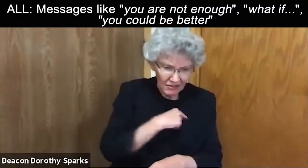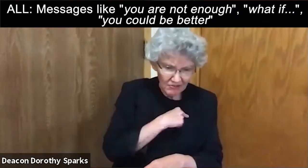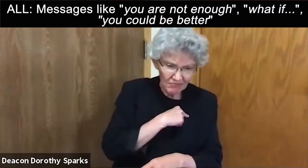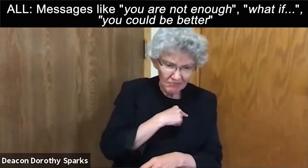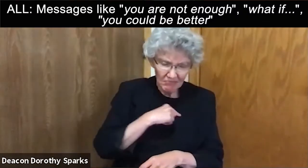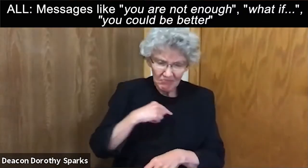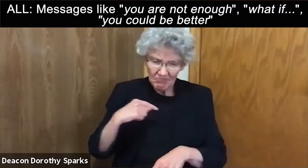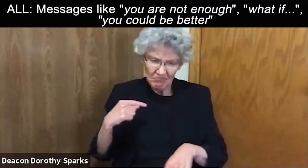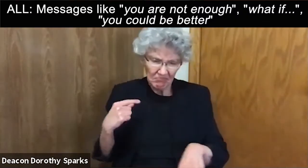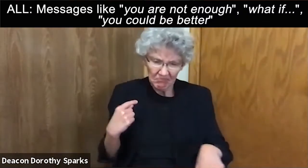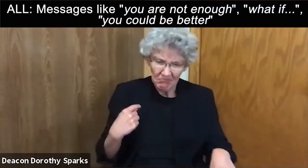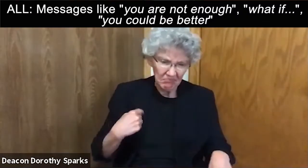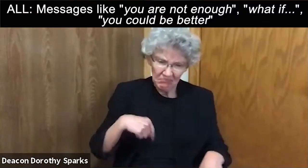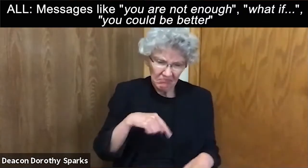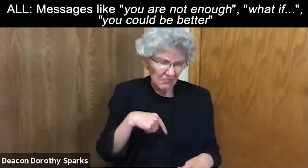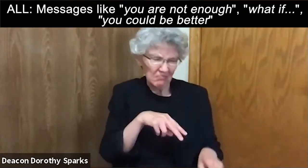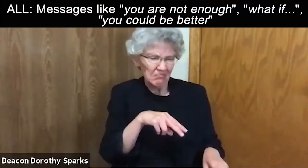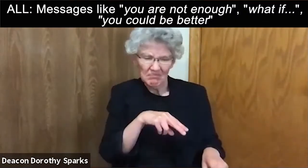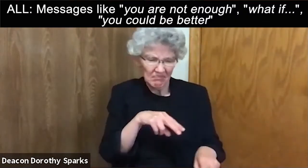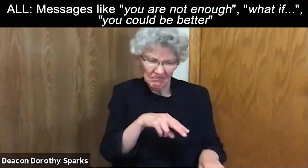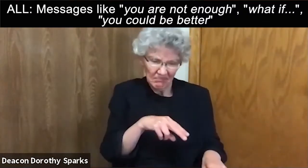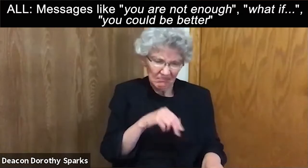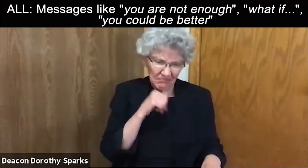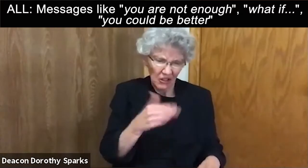Messages like, you are not enough,